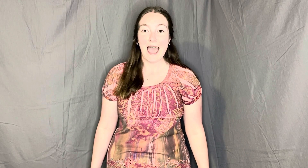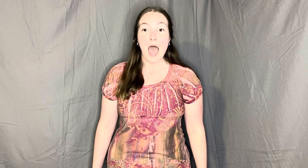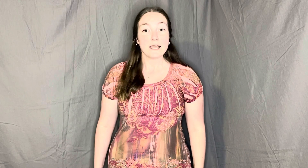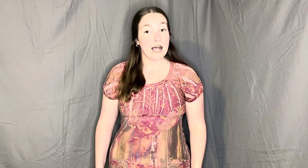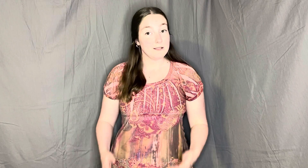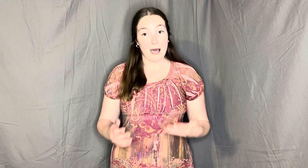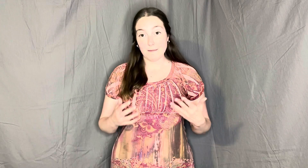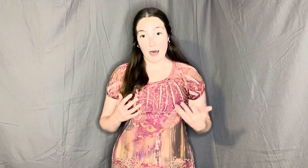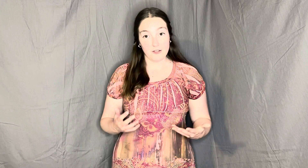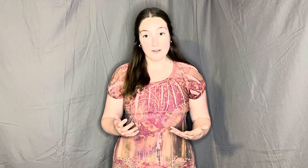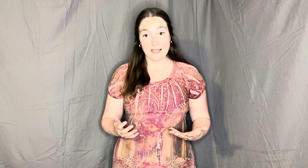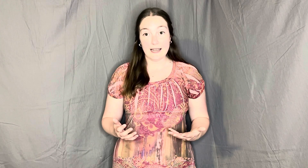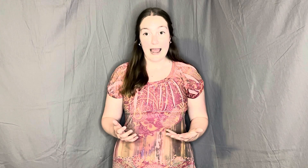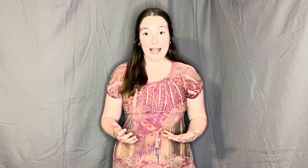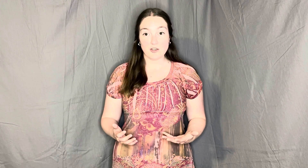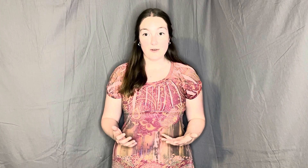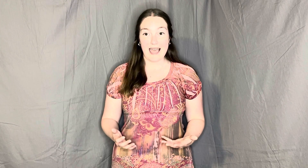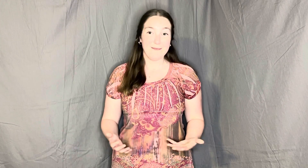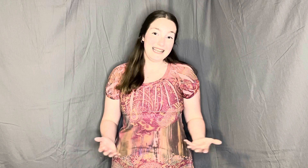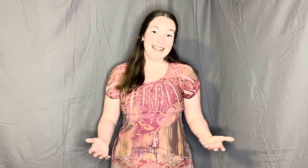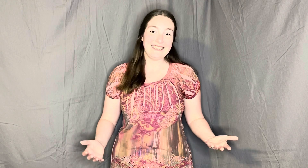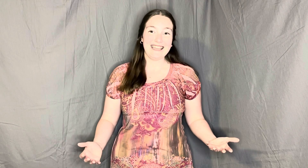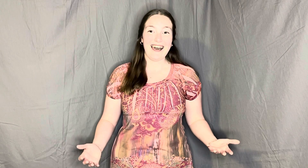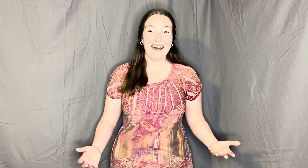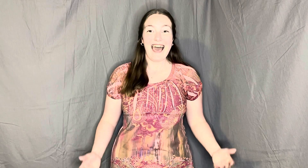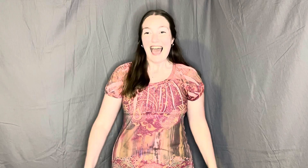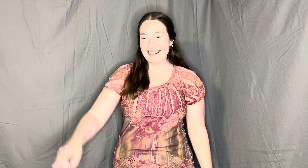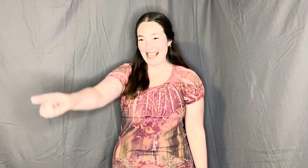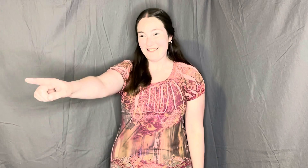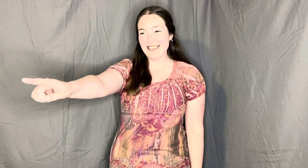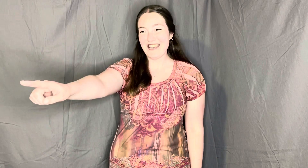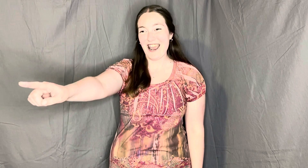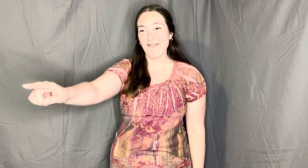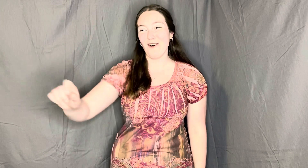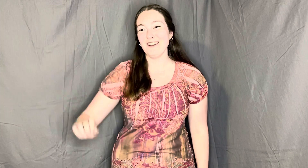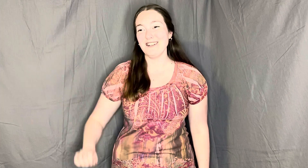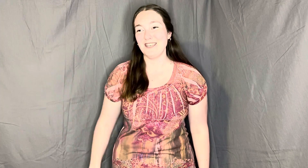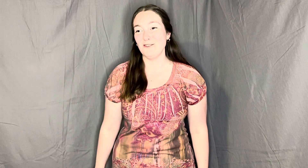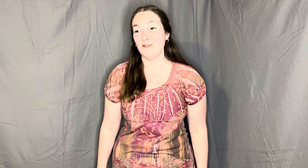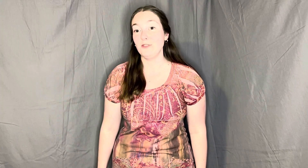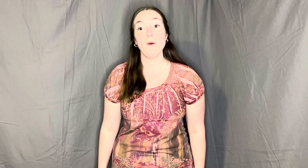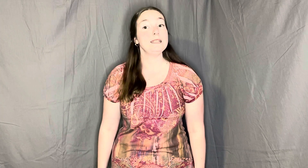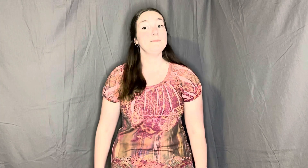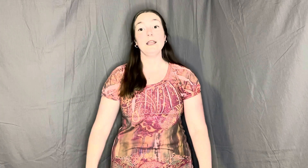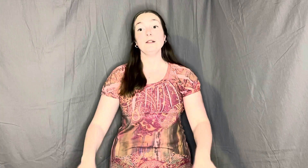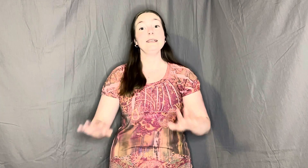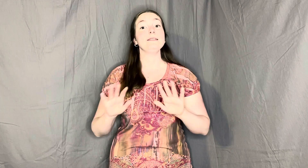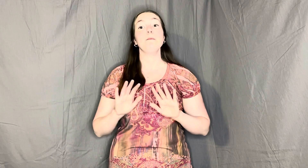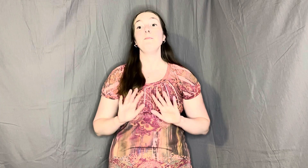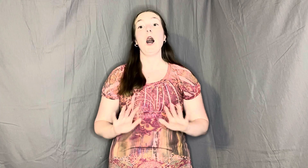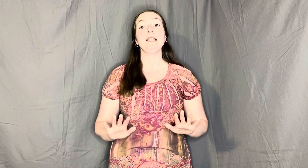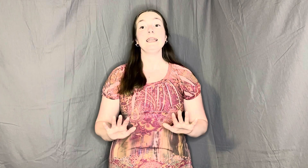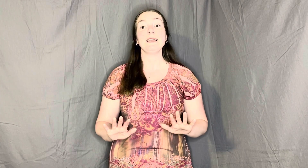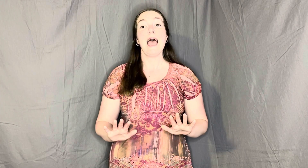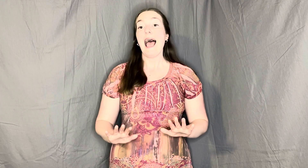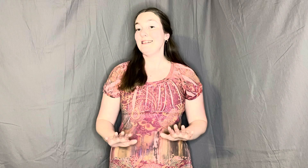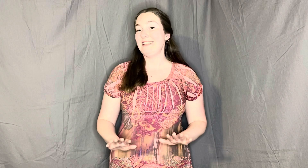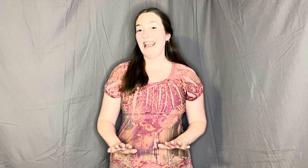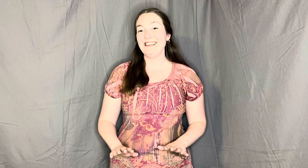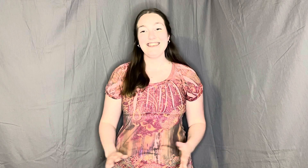Cause my mother's in an ashram in India. I saved a chair for her too, though it's merely symbolic, as daily she